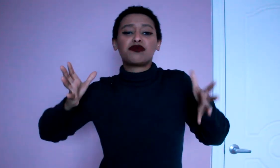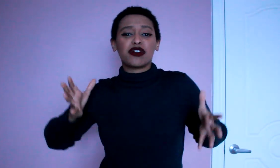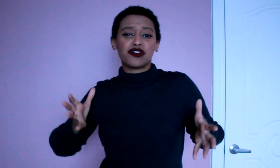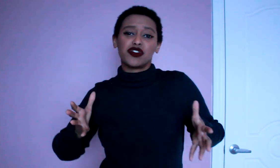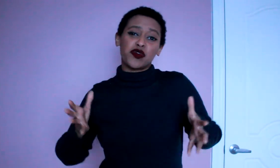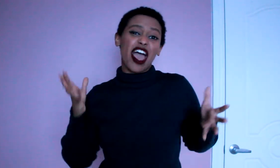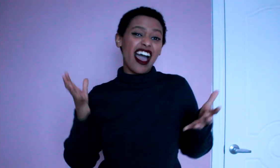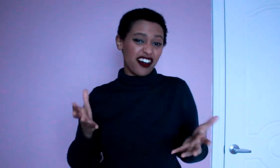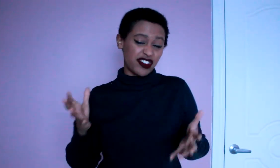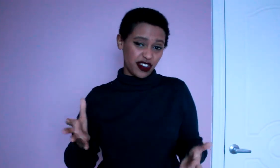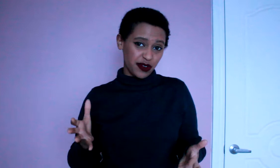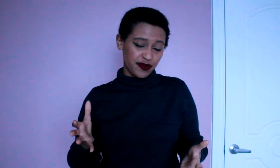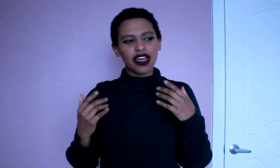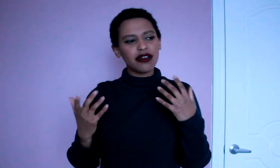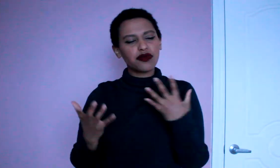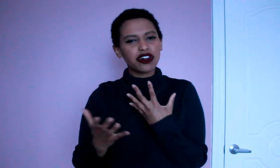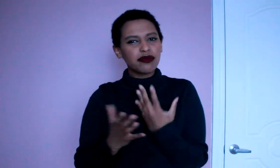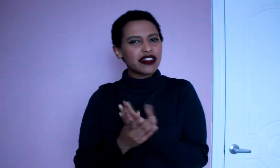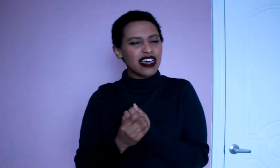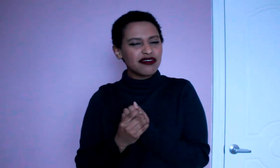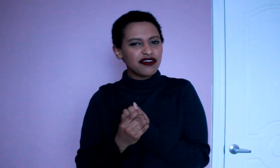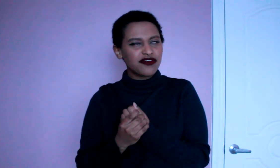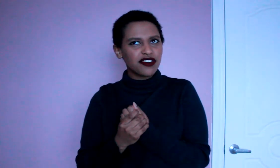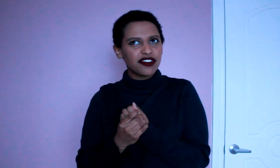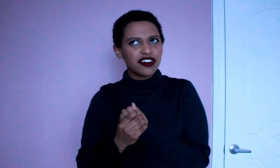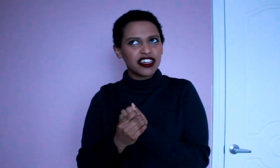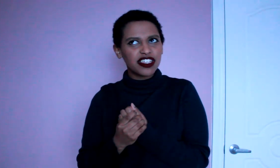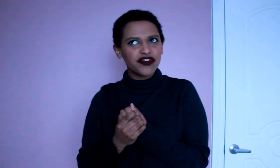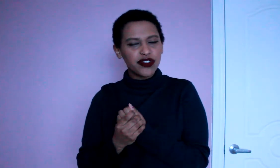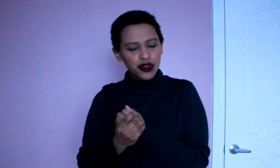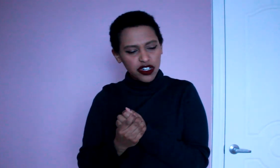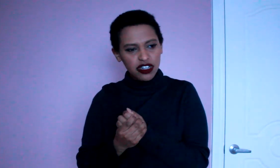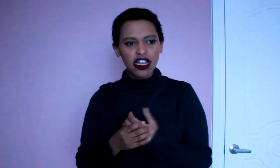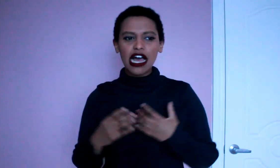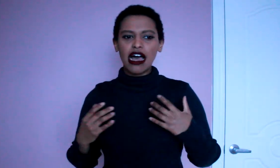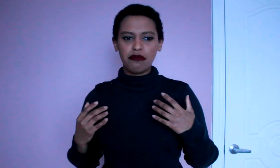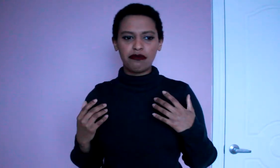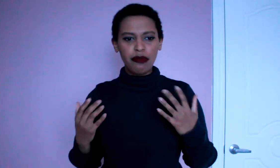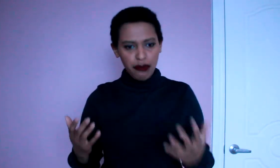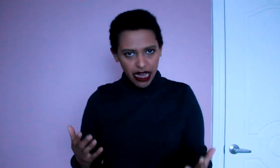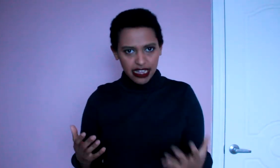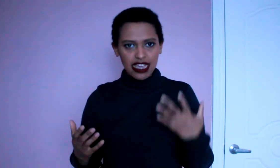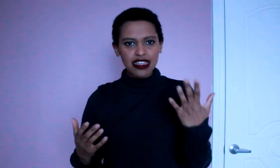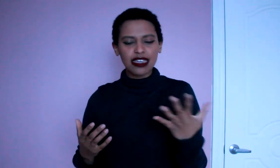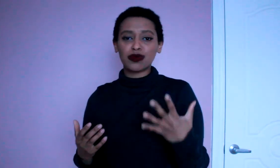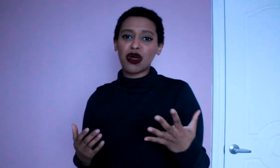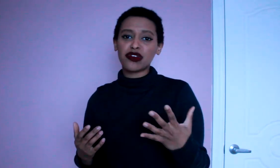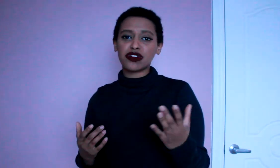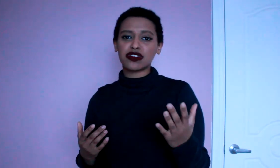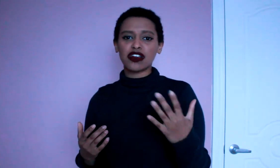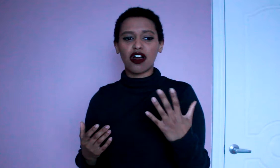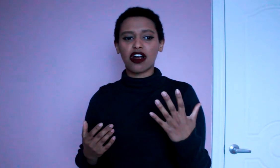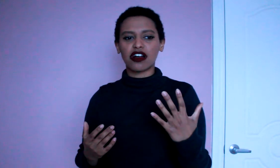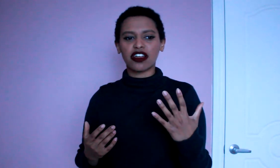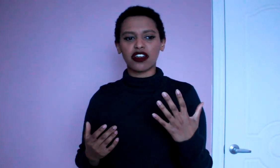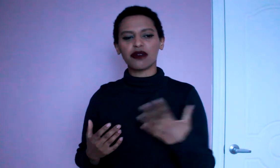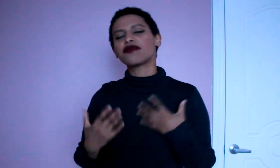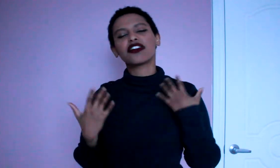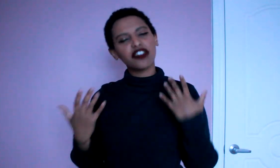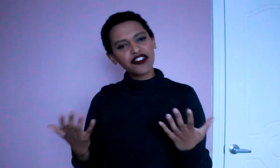brothers don't have to I worry about that for his future but I think his brothers are you know they're there